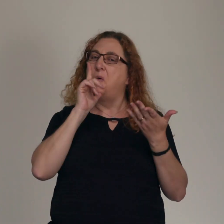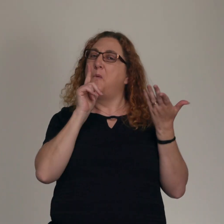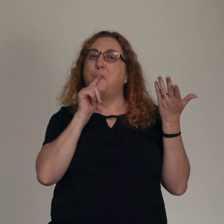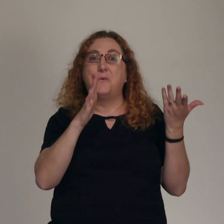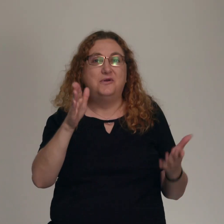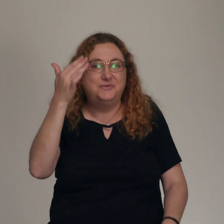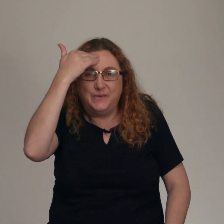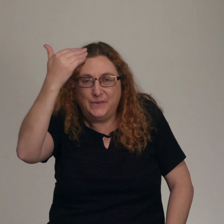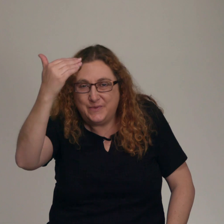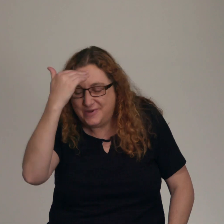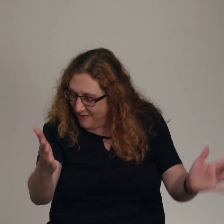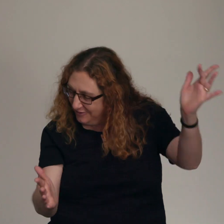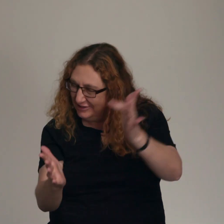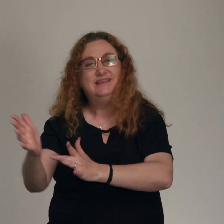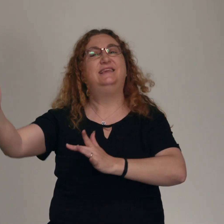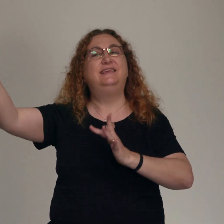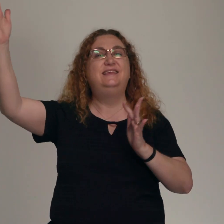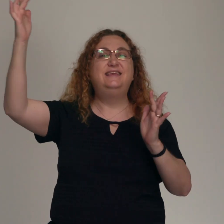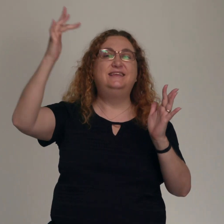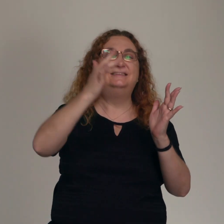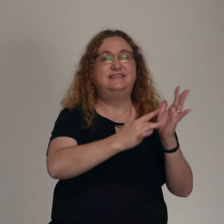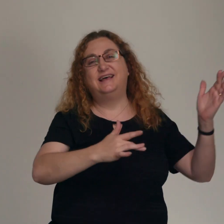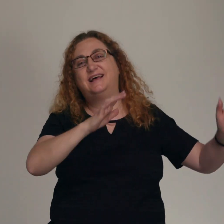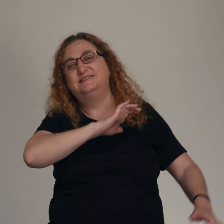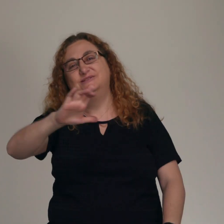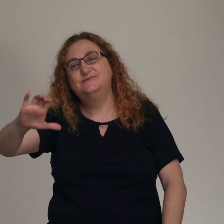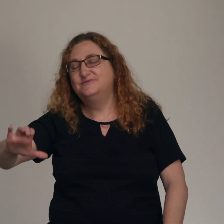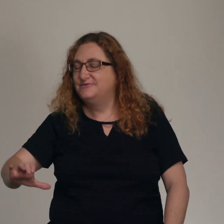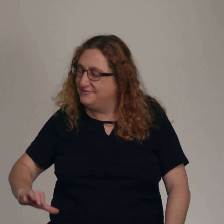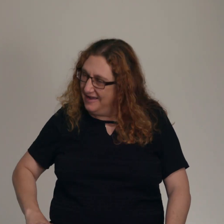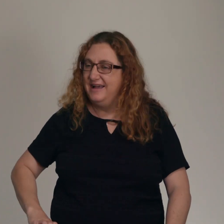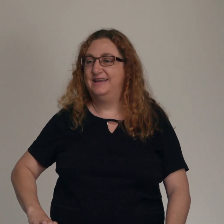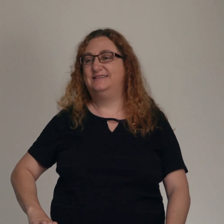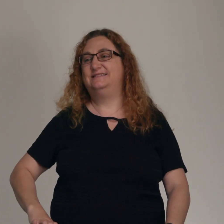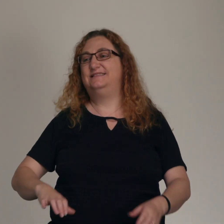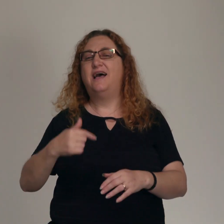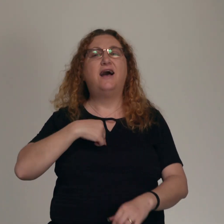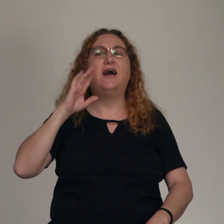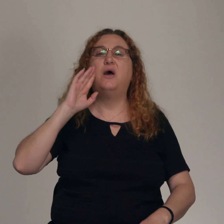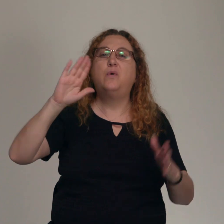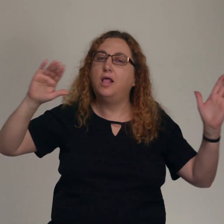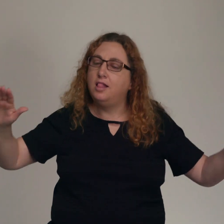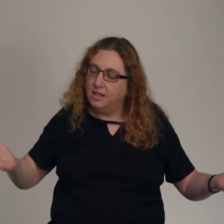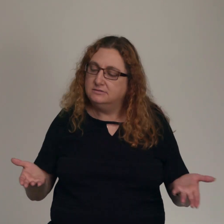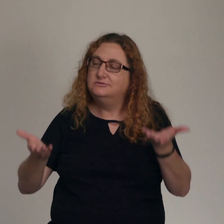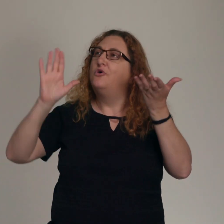always be Jesus Christ I will exalt